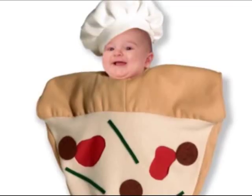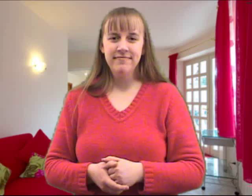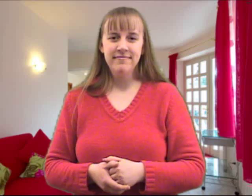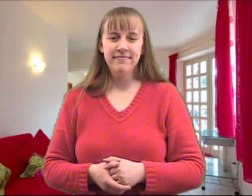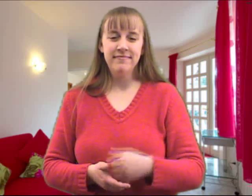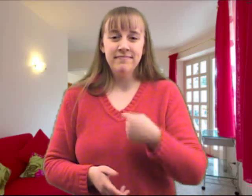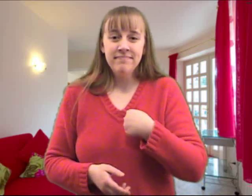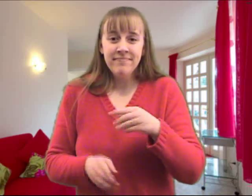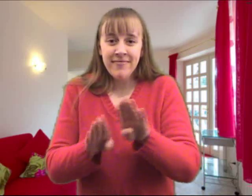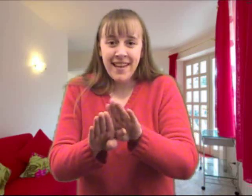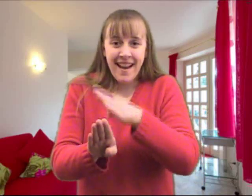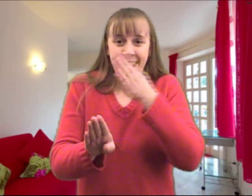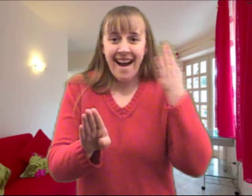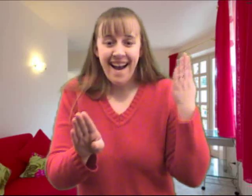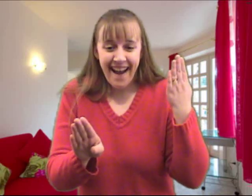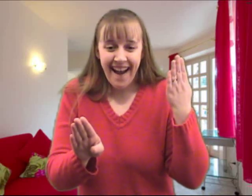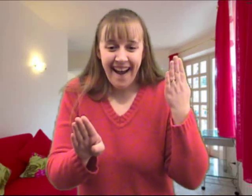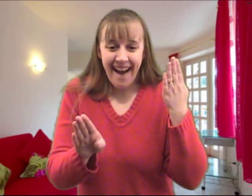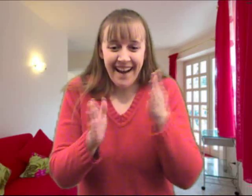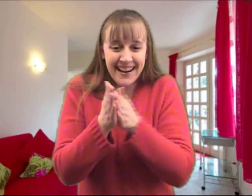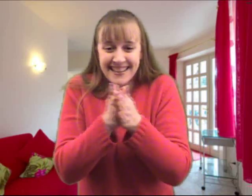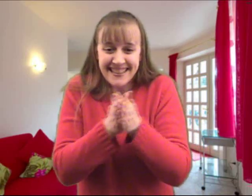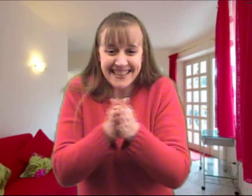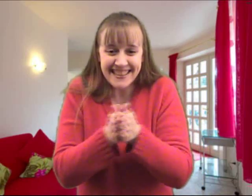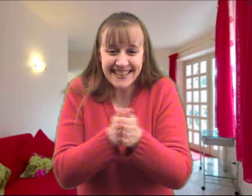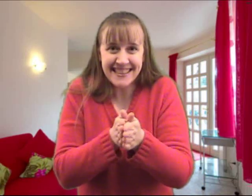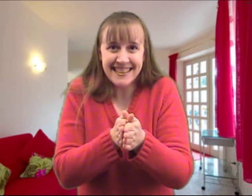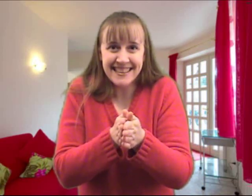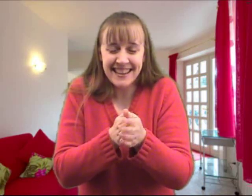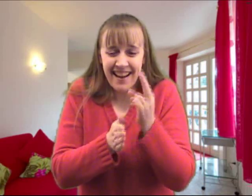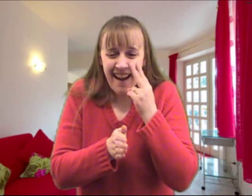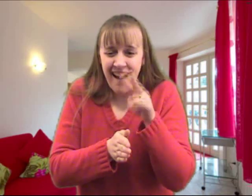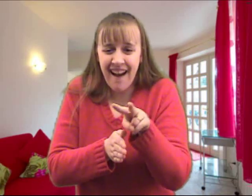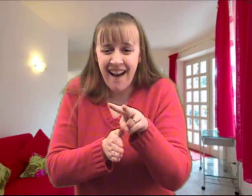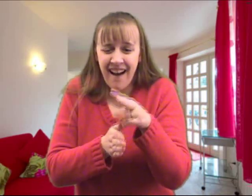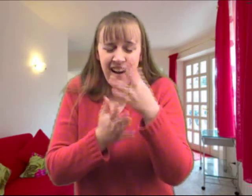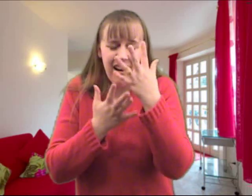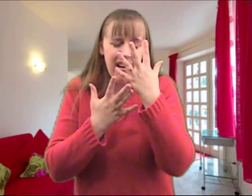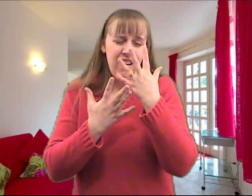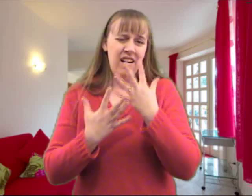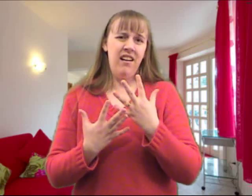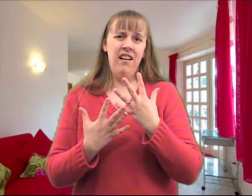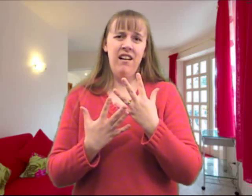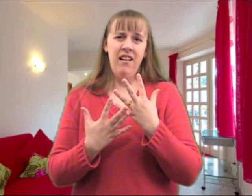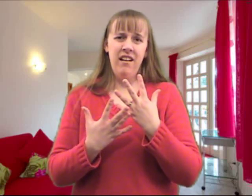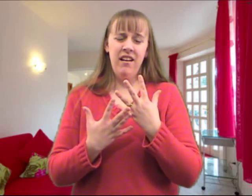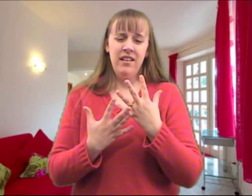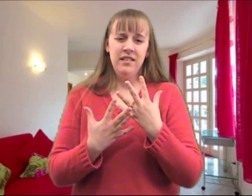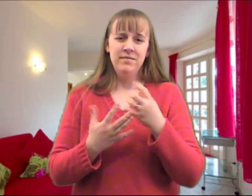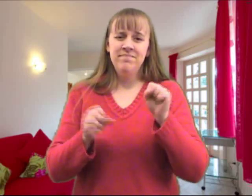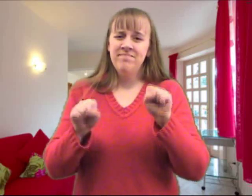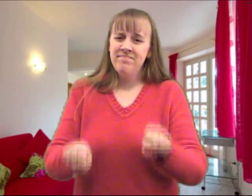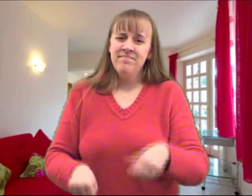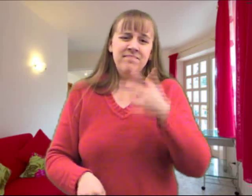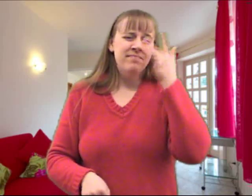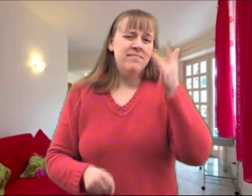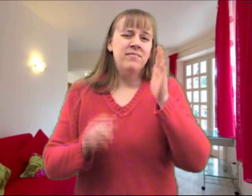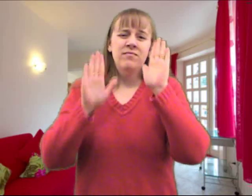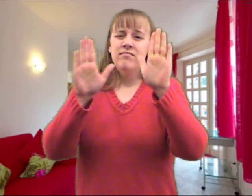I opened the door in expectation, but it was the saddest sight I ever saw. I could still smell the sweet